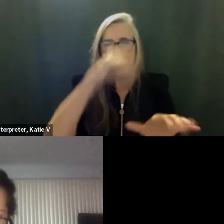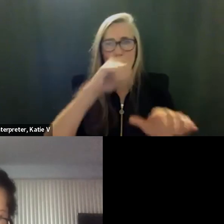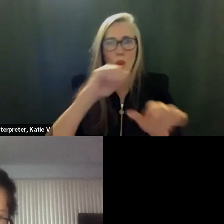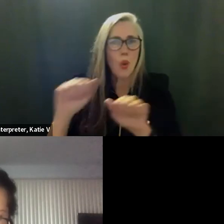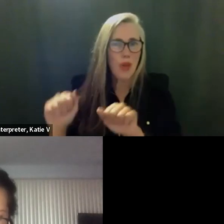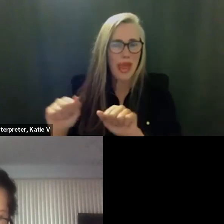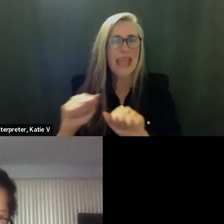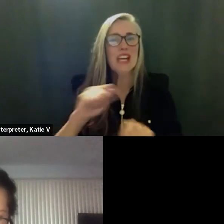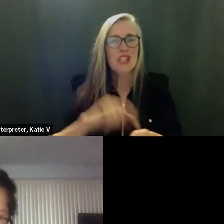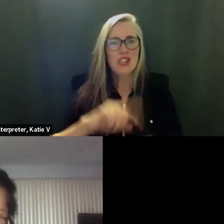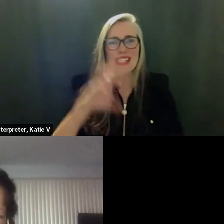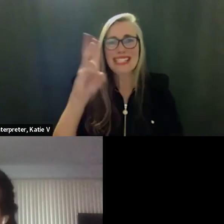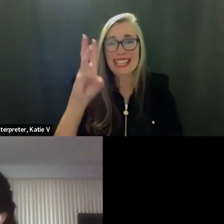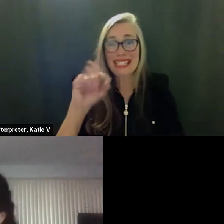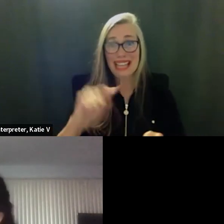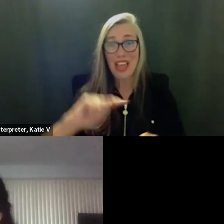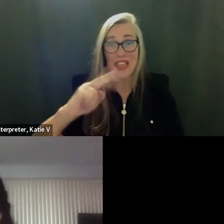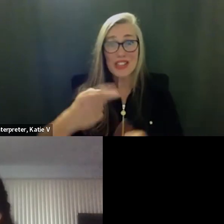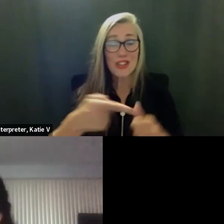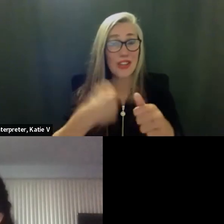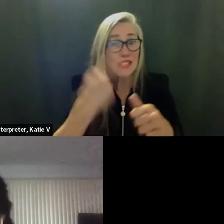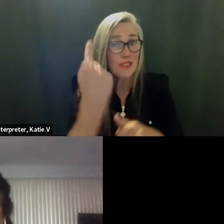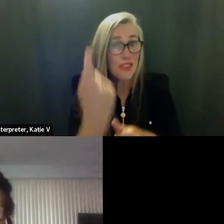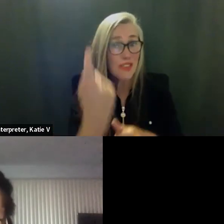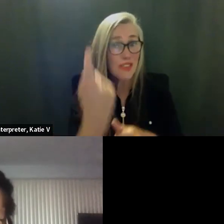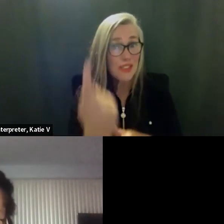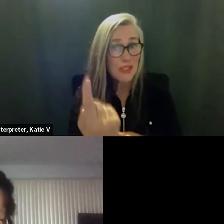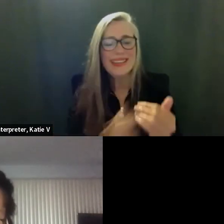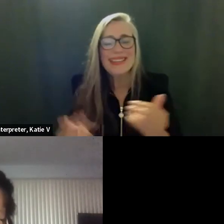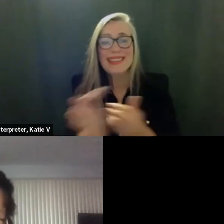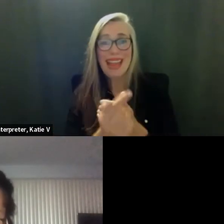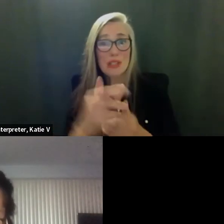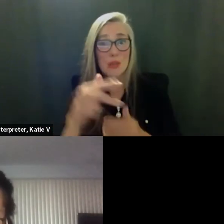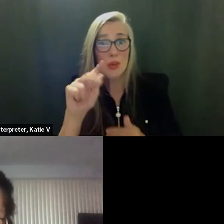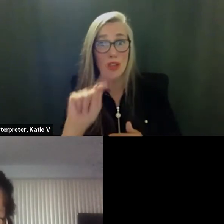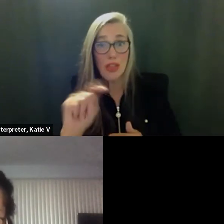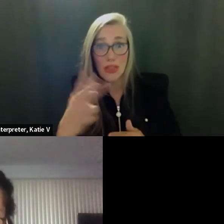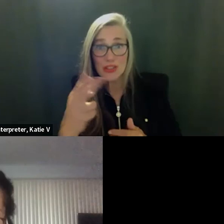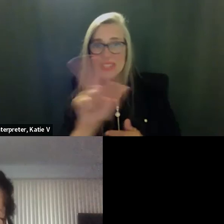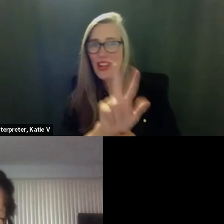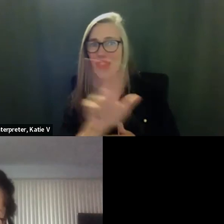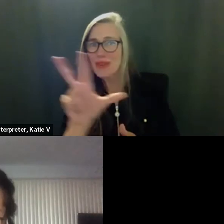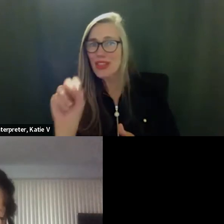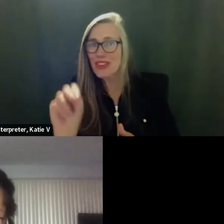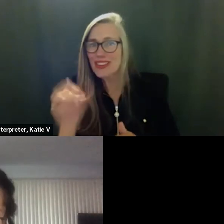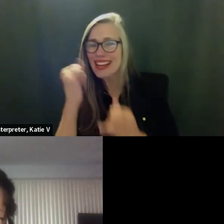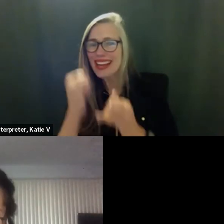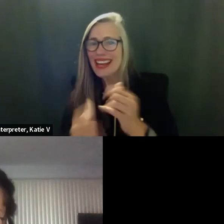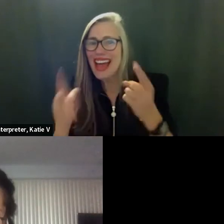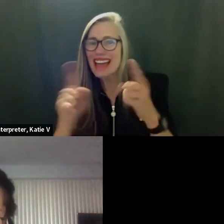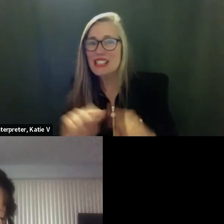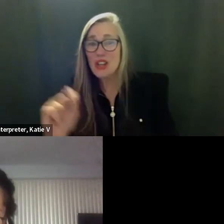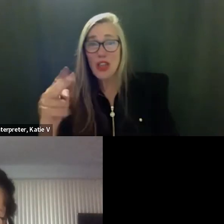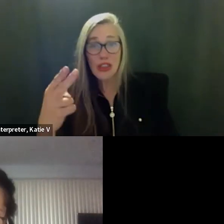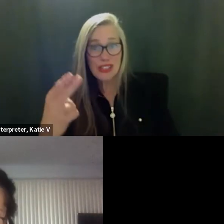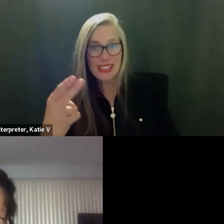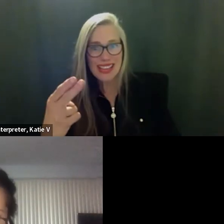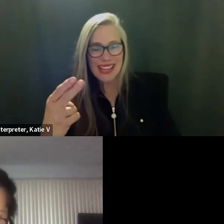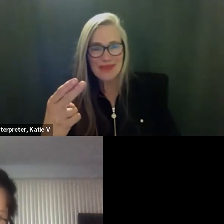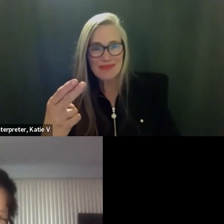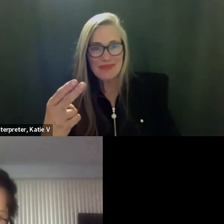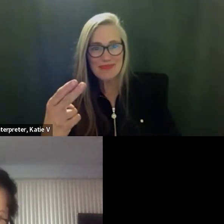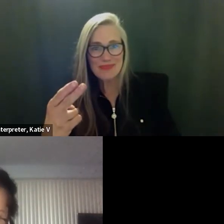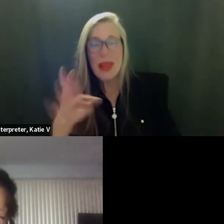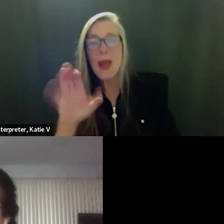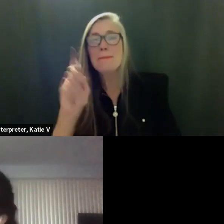thursdays in a row so this thursday would be the first one next thursday will be at 3 30 and then the last thursday would be on